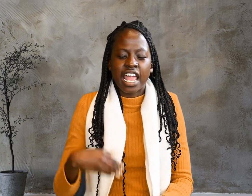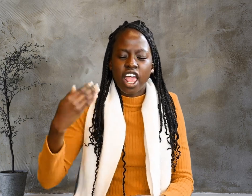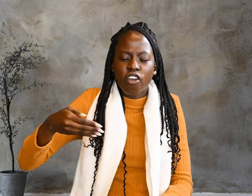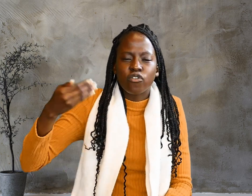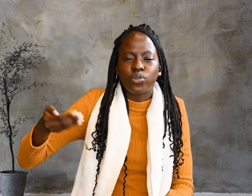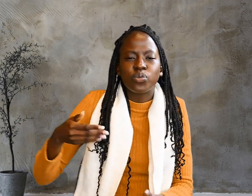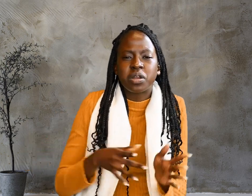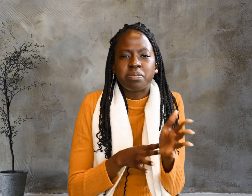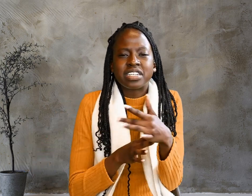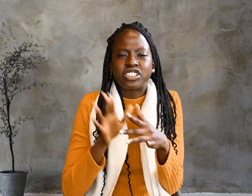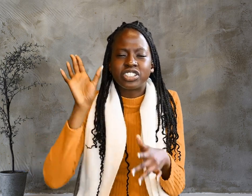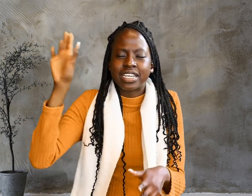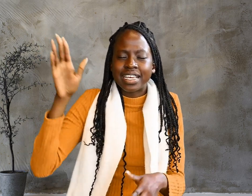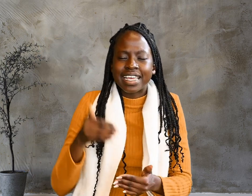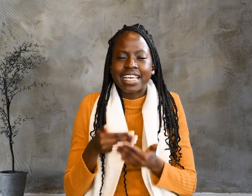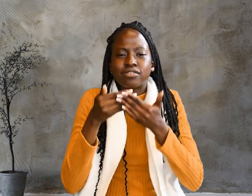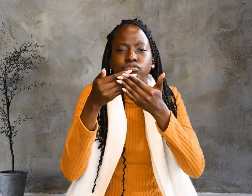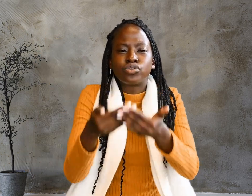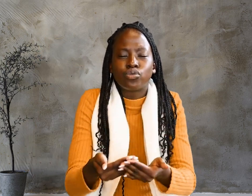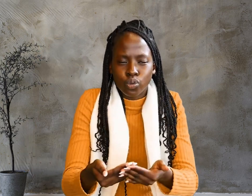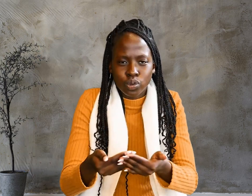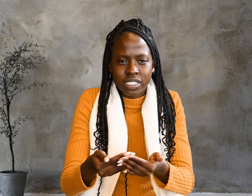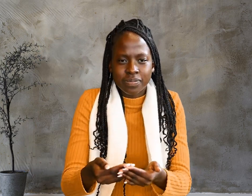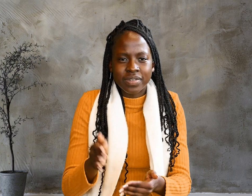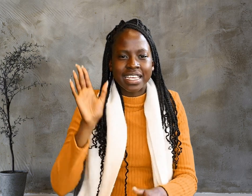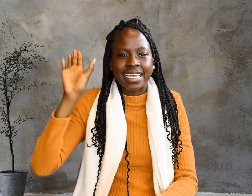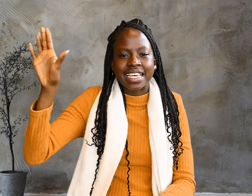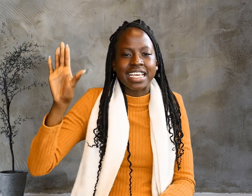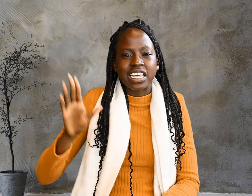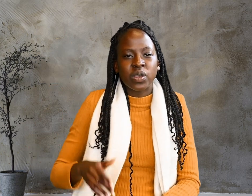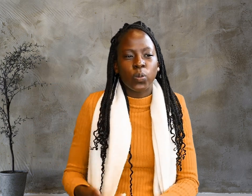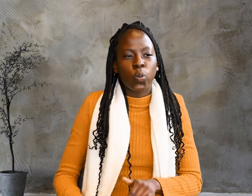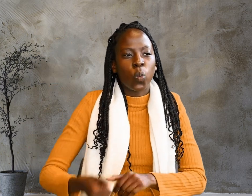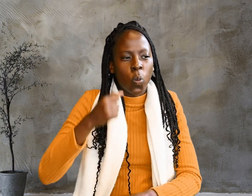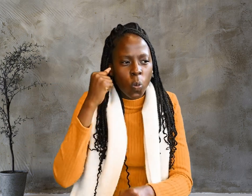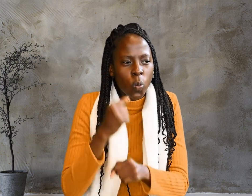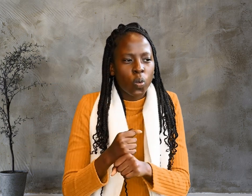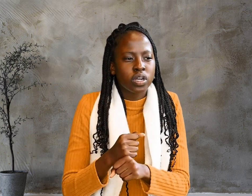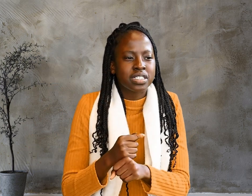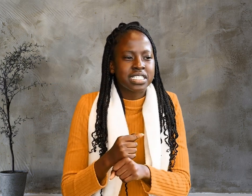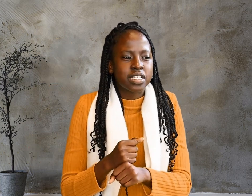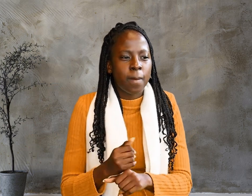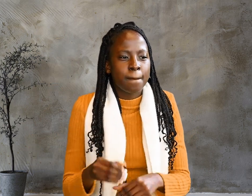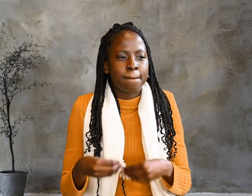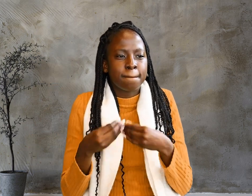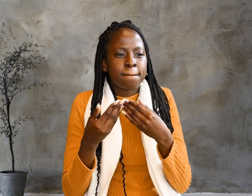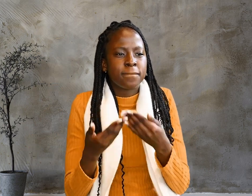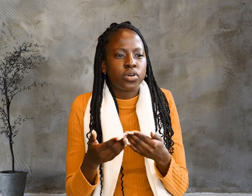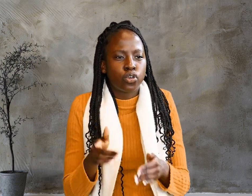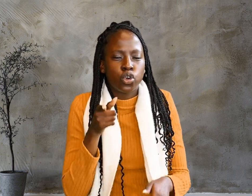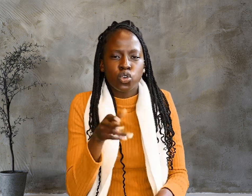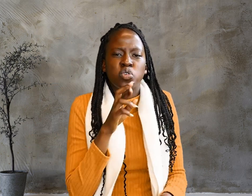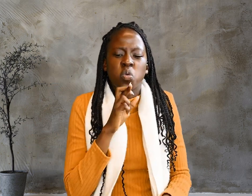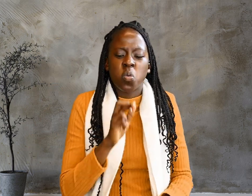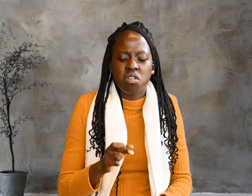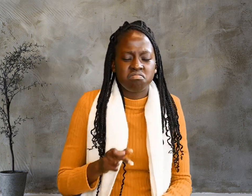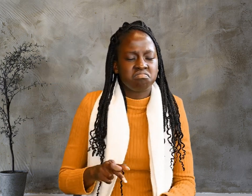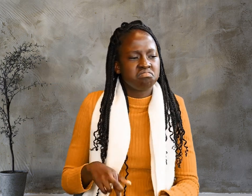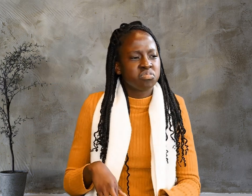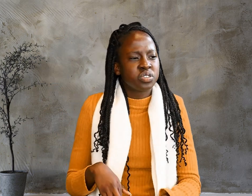so that it will be even more fruitful. You are already clean because of the word